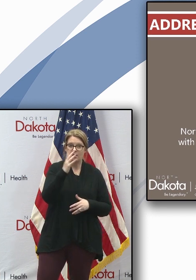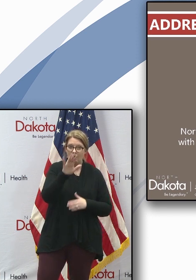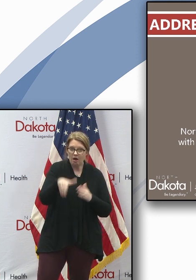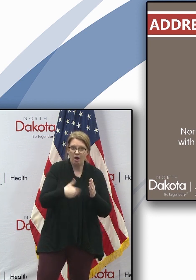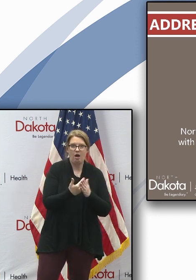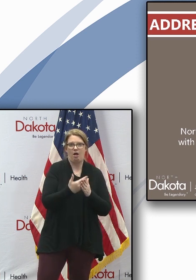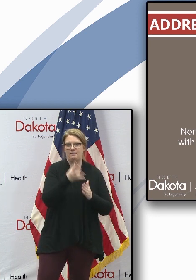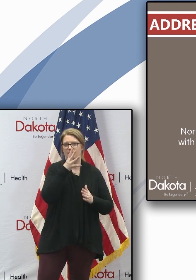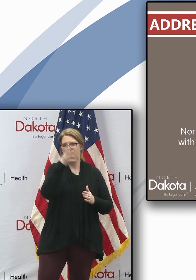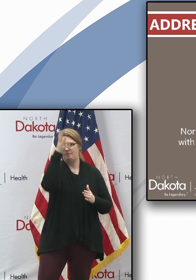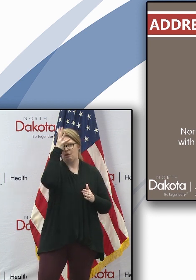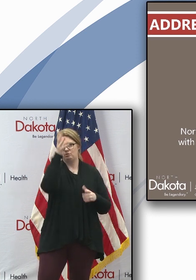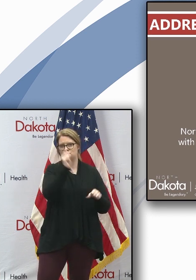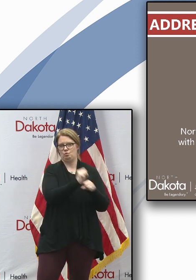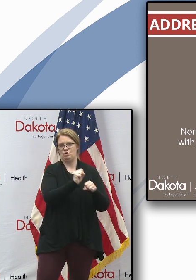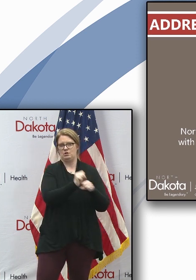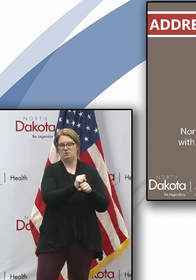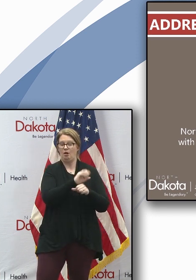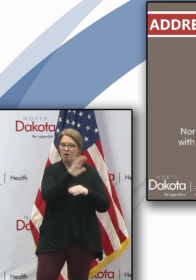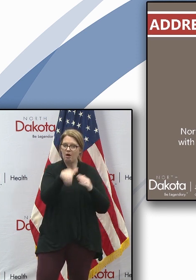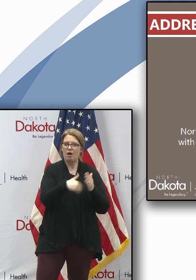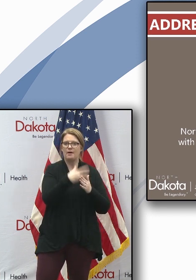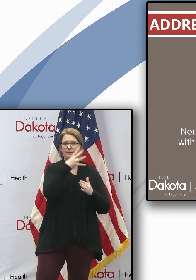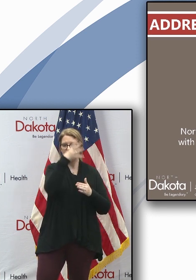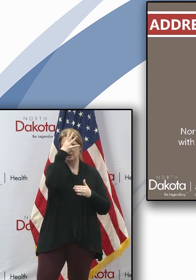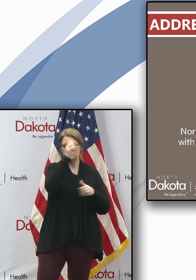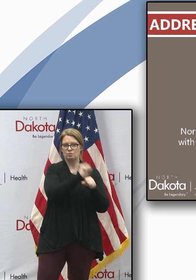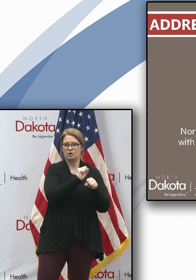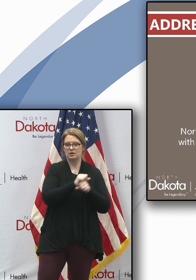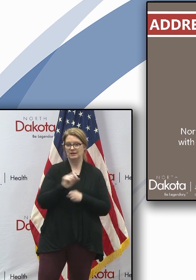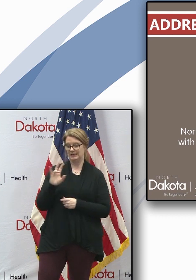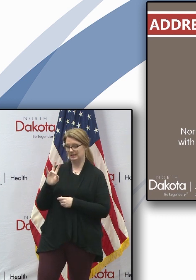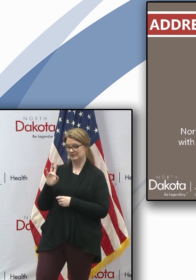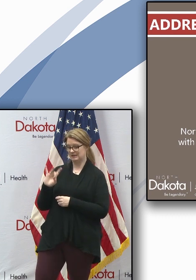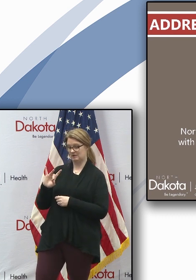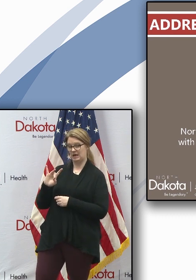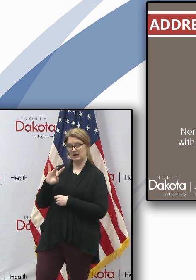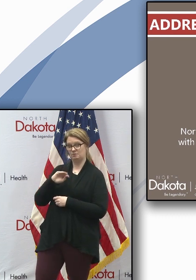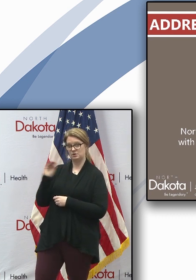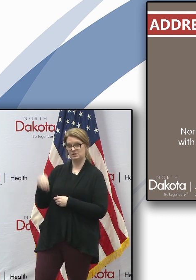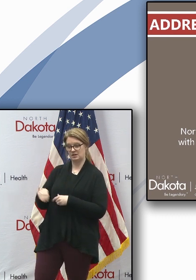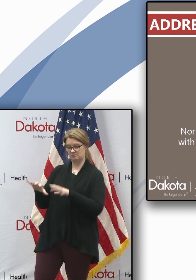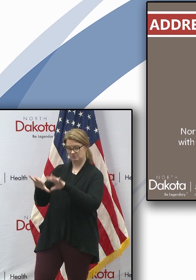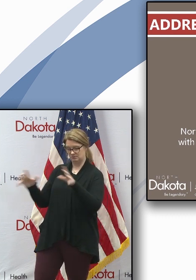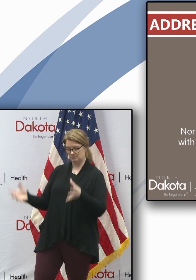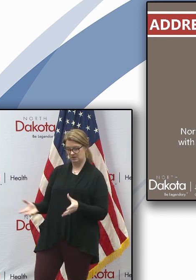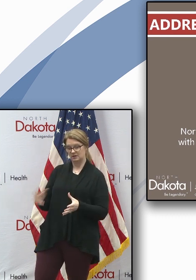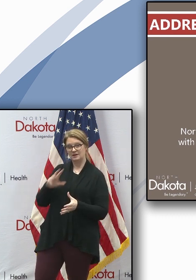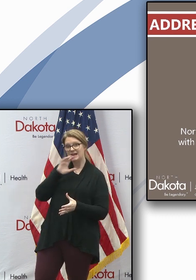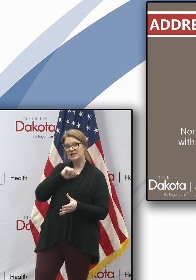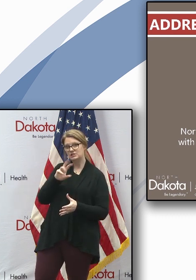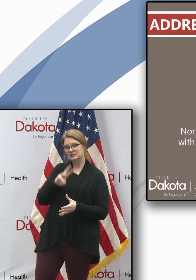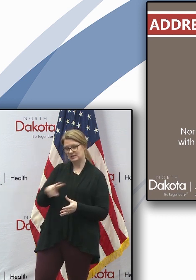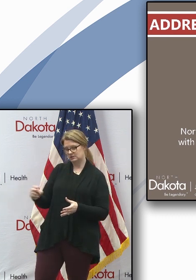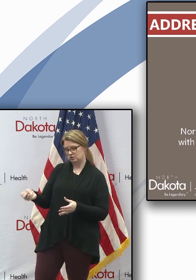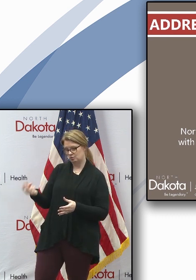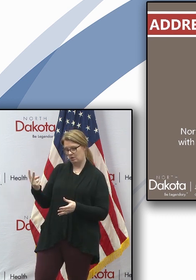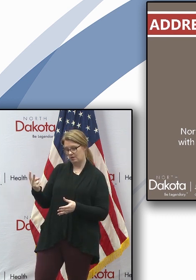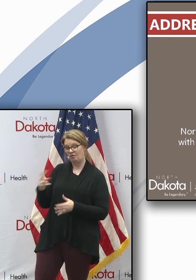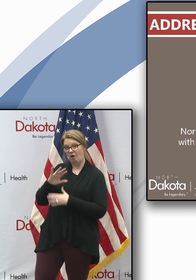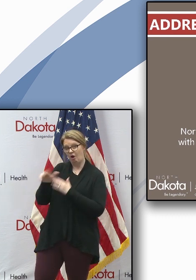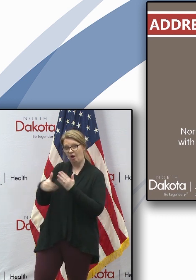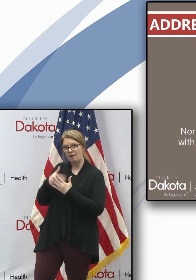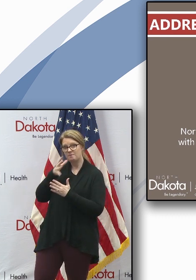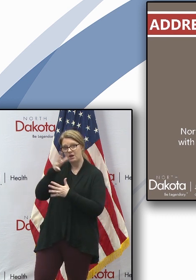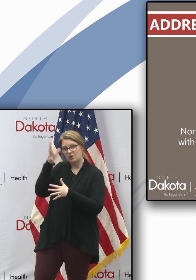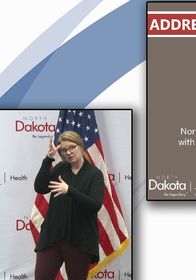their workforce. And 78% of all children with ages 6 to 12 have all parents in the workforce.